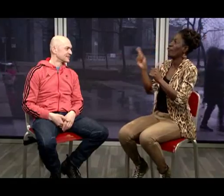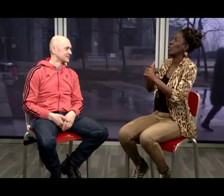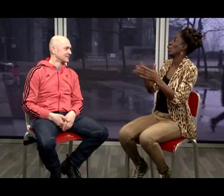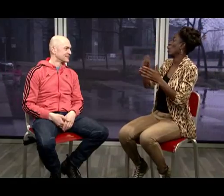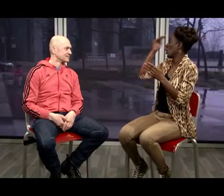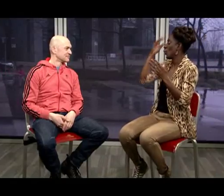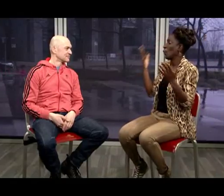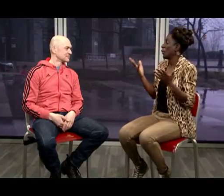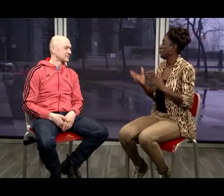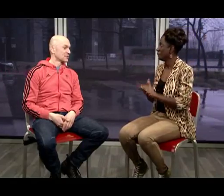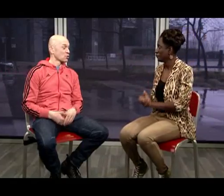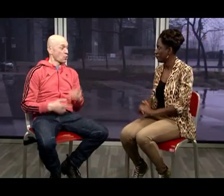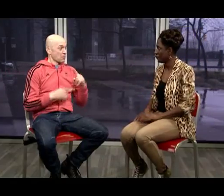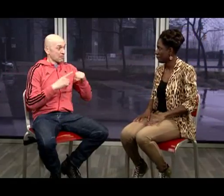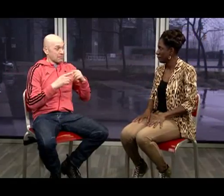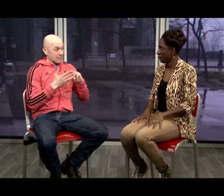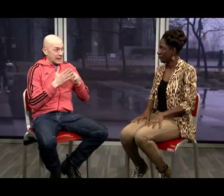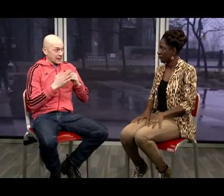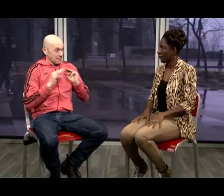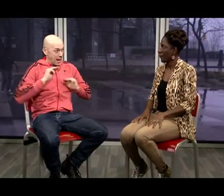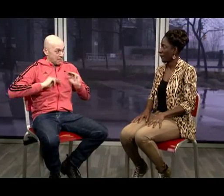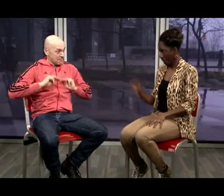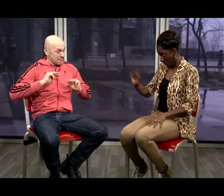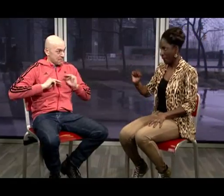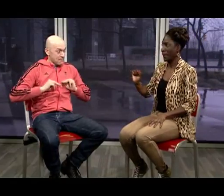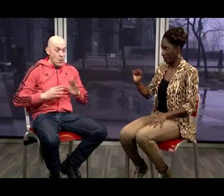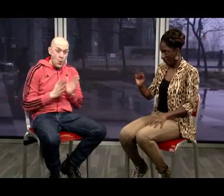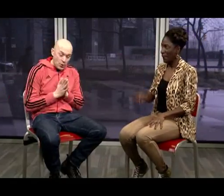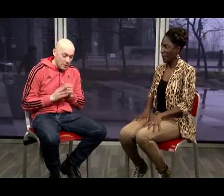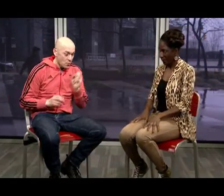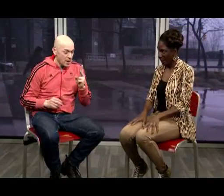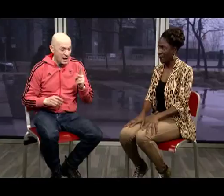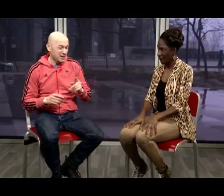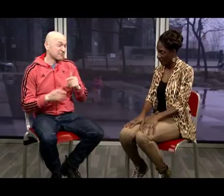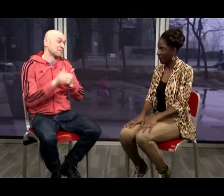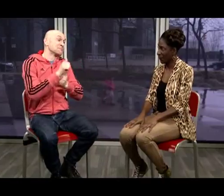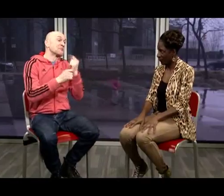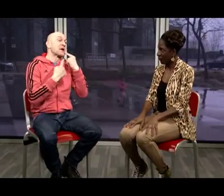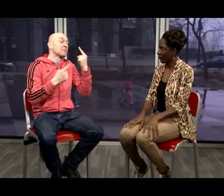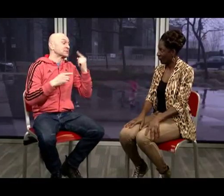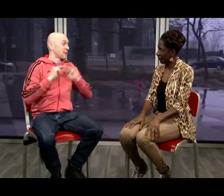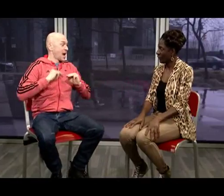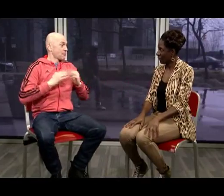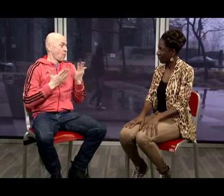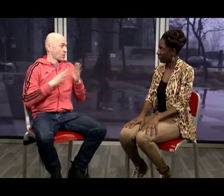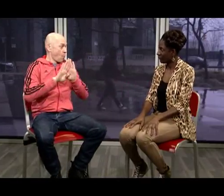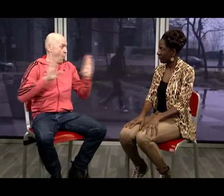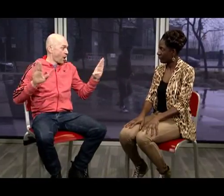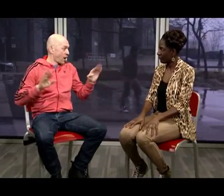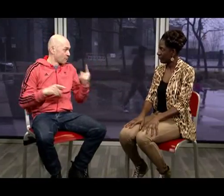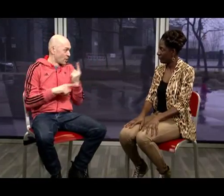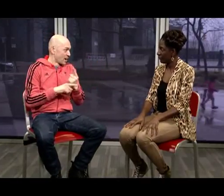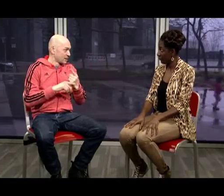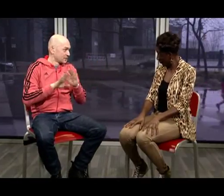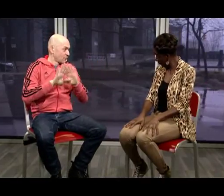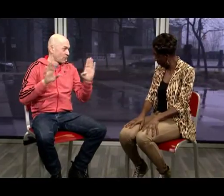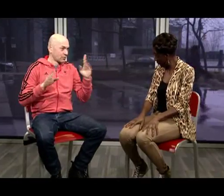Just something that I can learn You know, what a first timer would learn Do you mean miming? Yes Well there's the famous